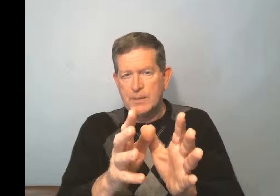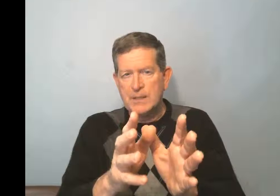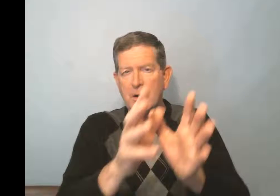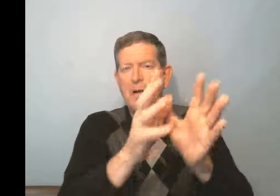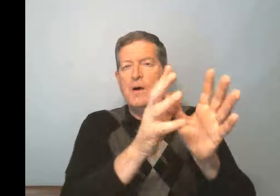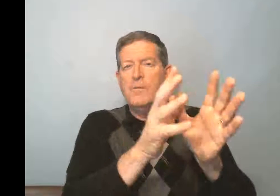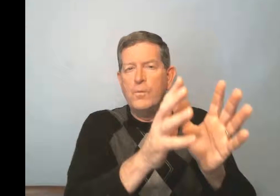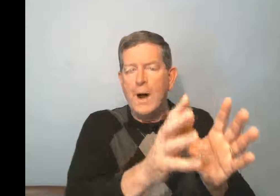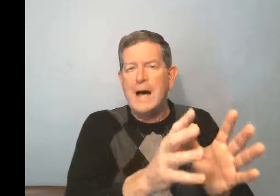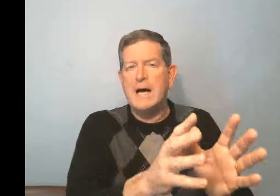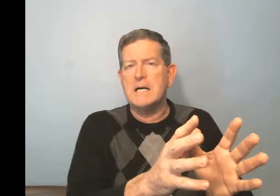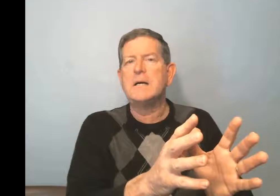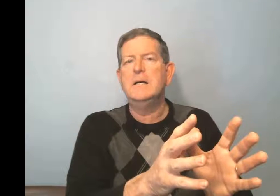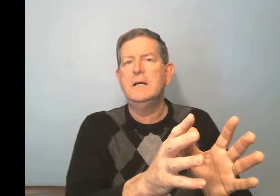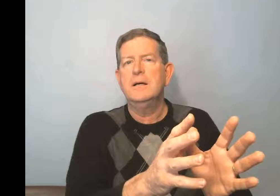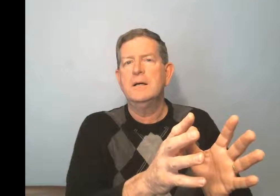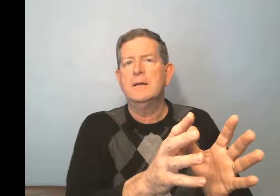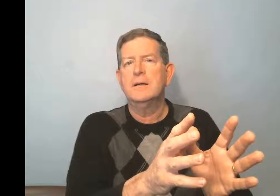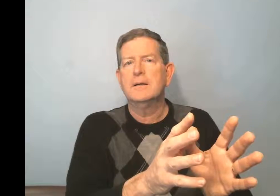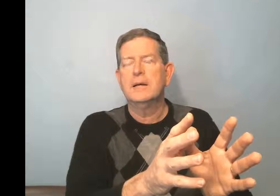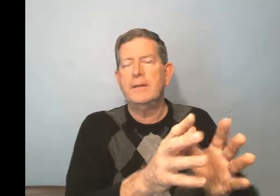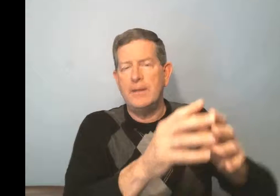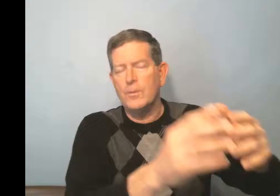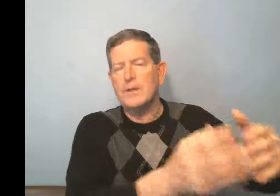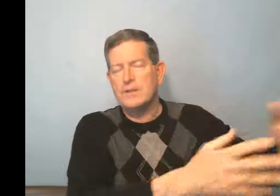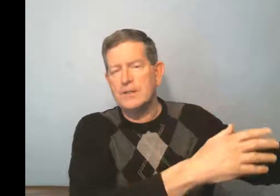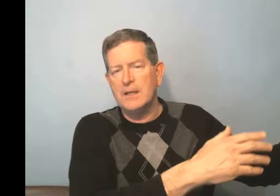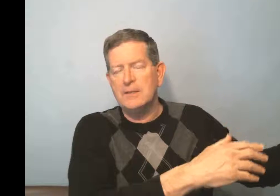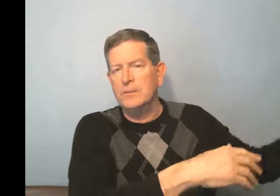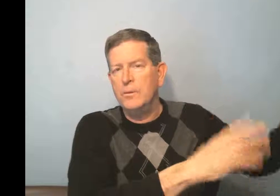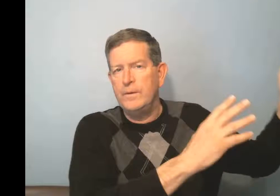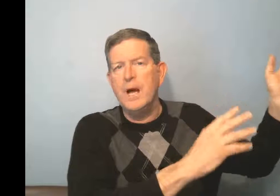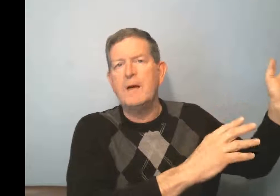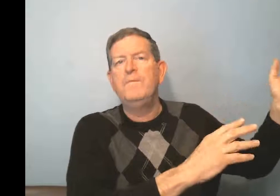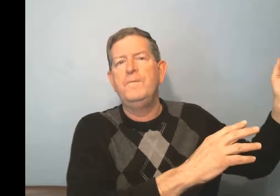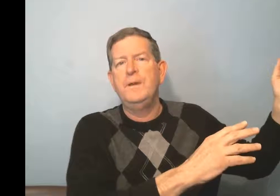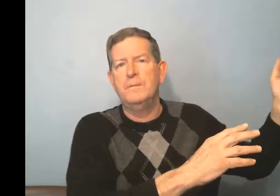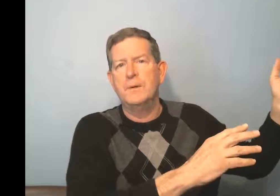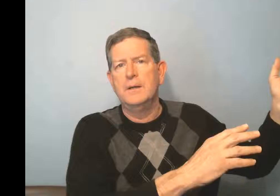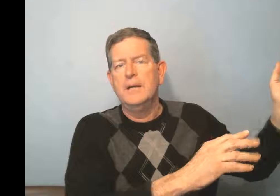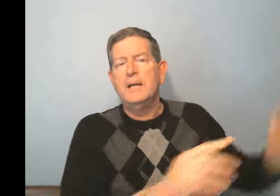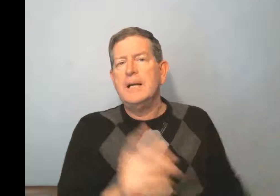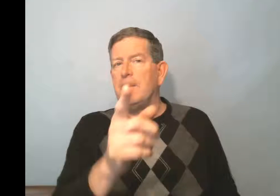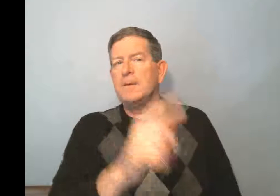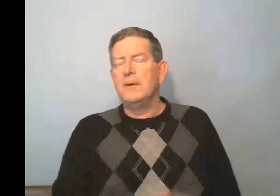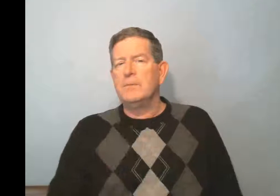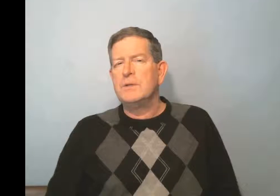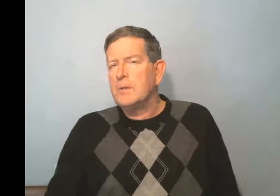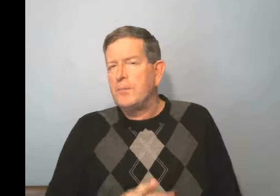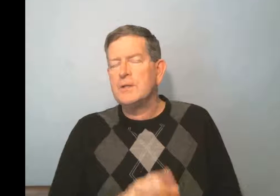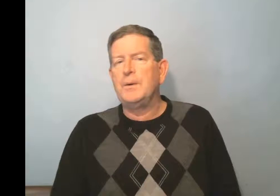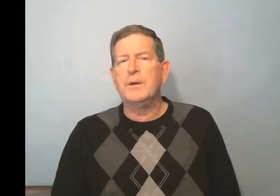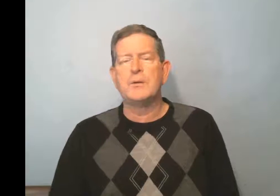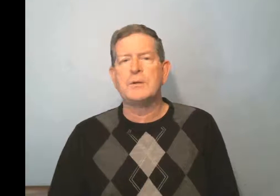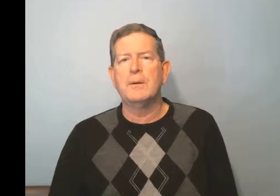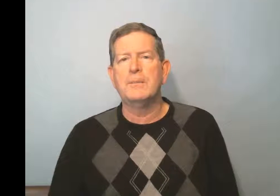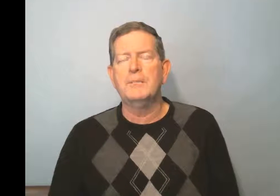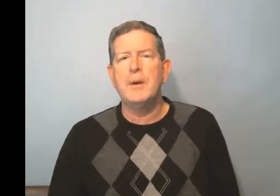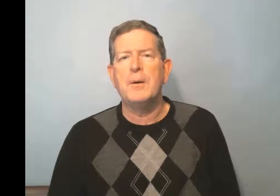now, voir, and then the rest of the sentence, a movie, un film. Now, just a principle here to bear in